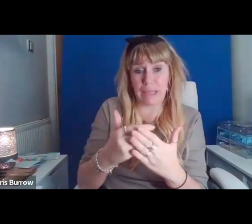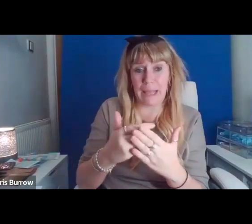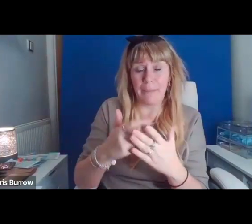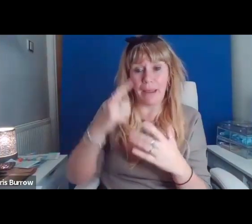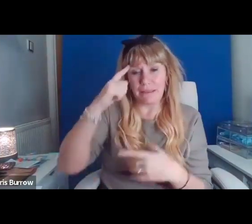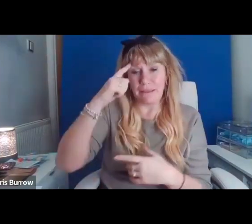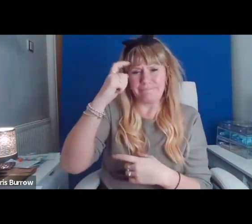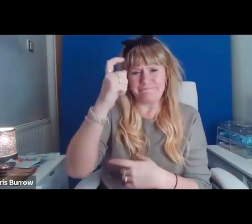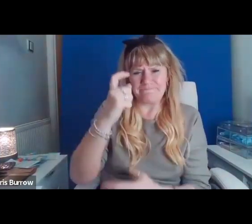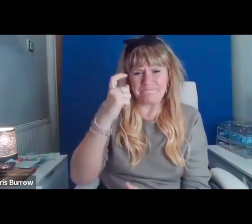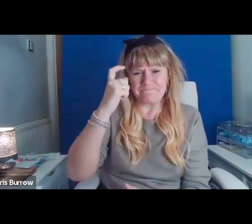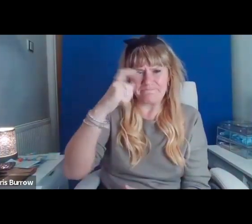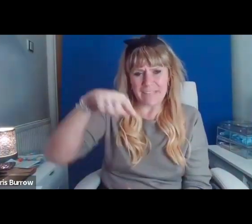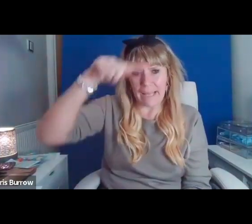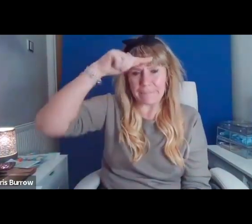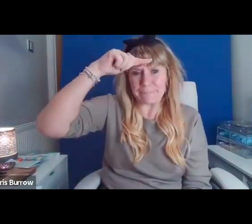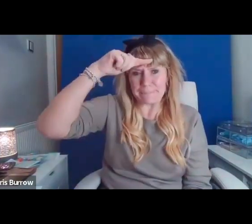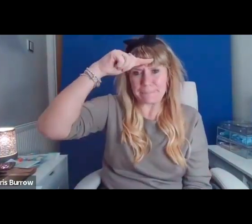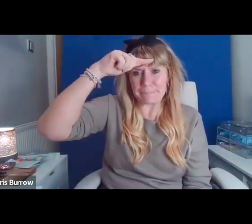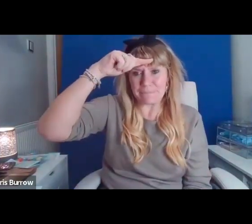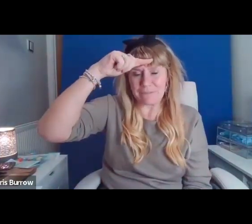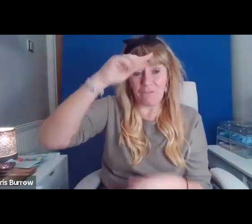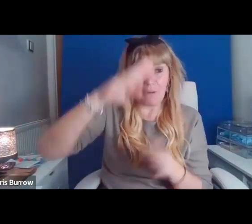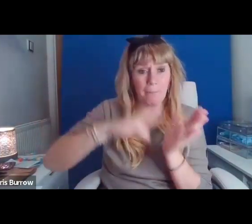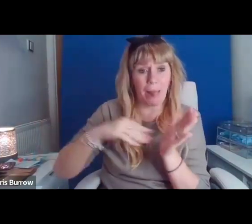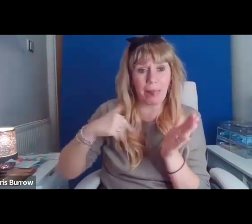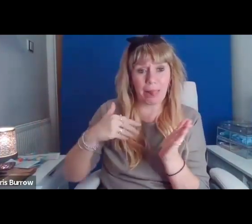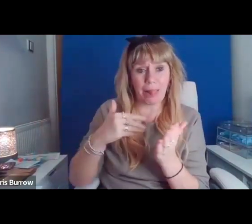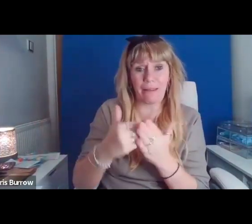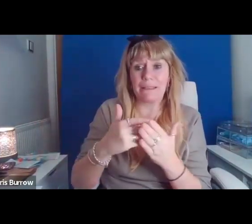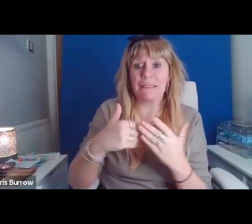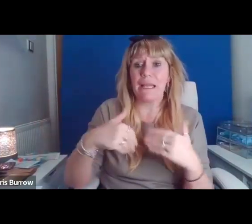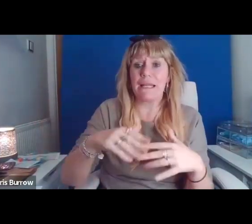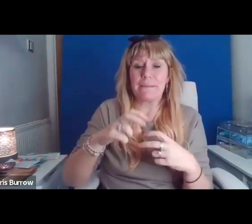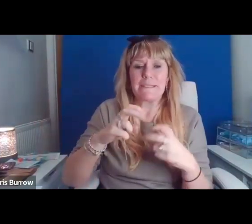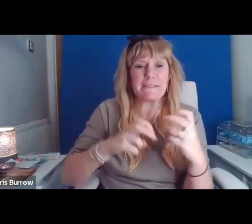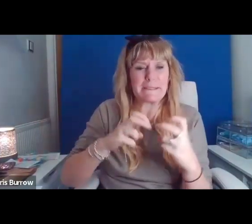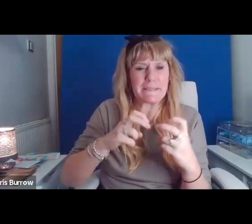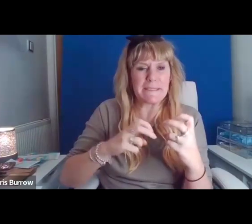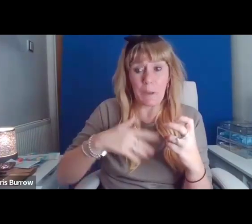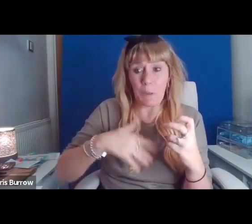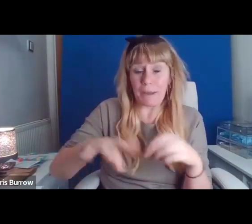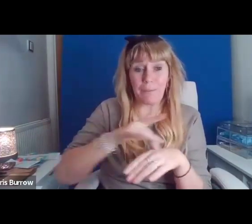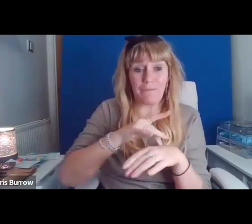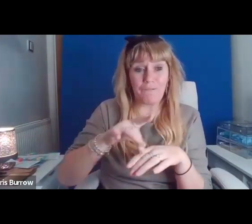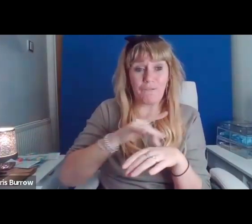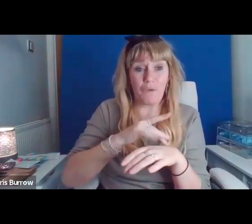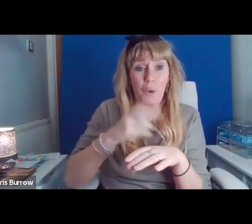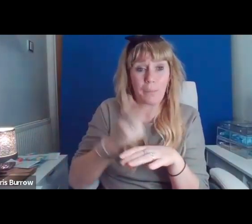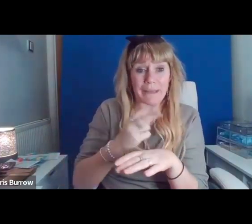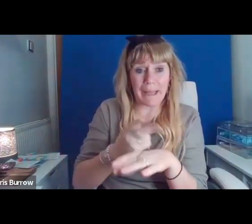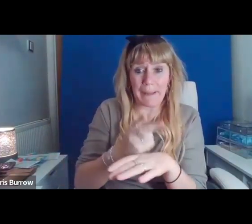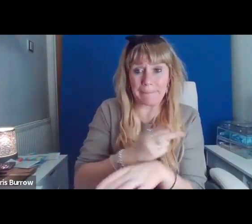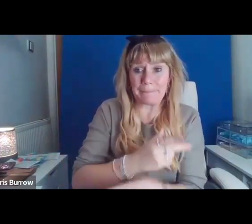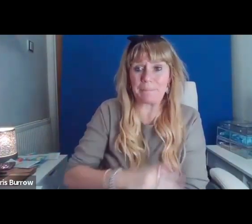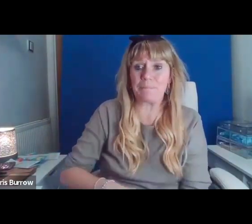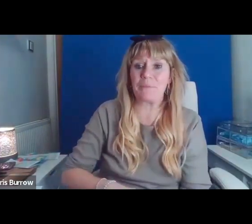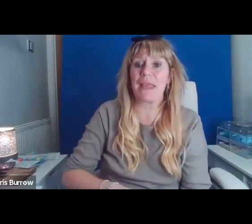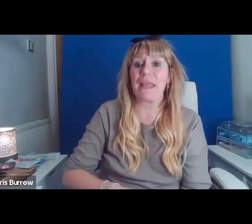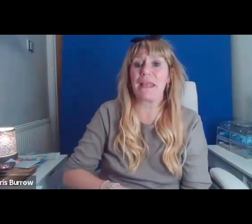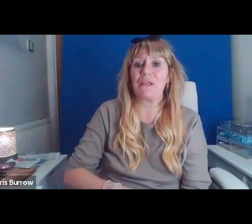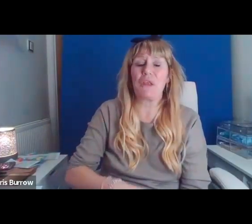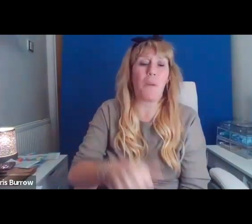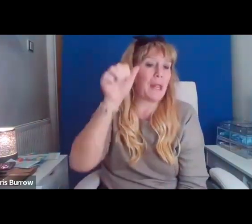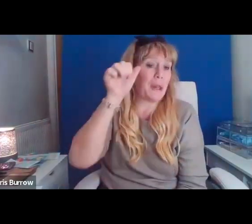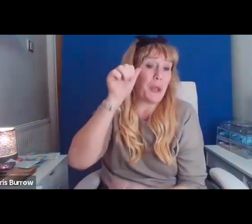for months and I've been nagging to be re-performed. So evidently it knew Jew was going to ask